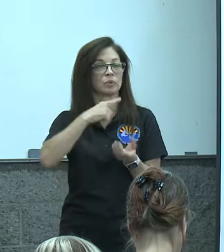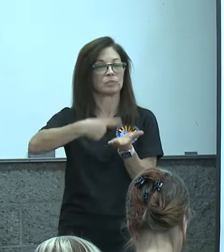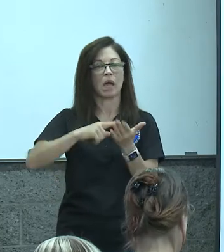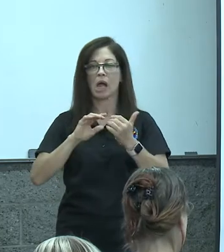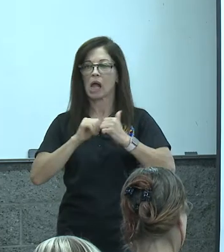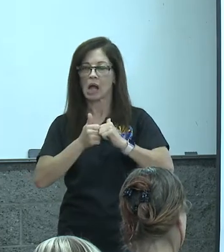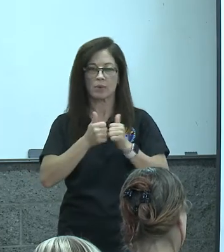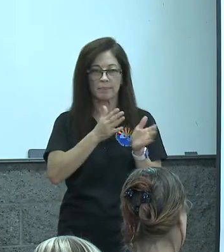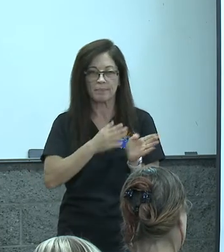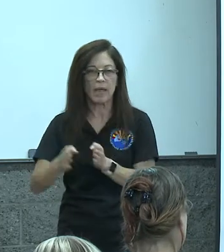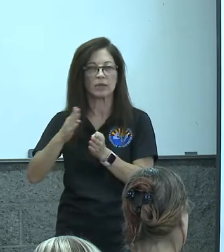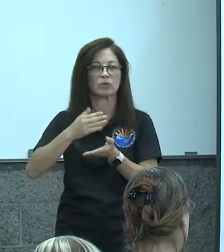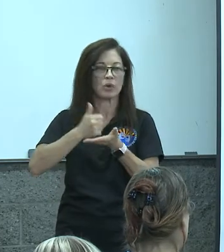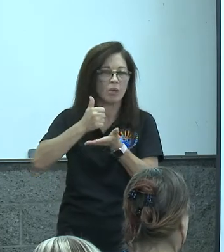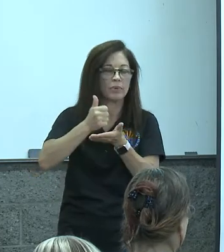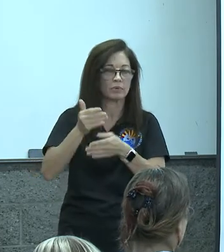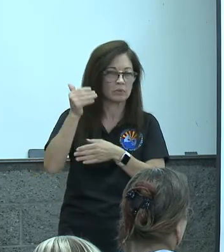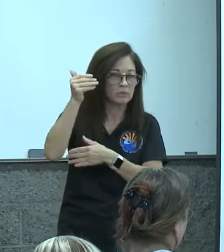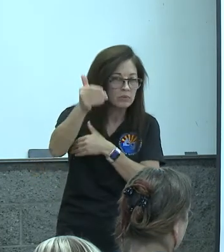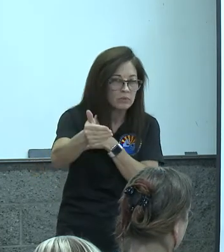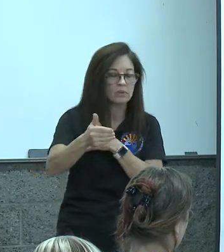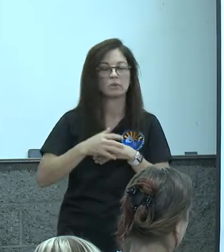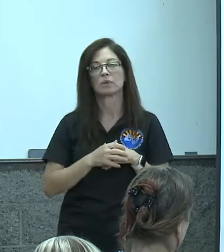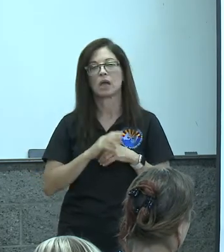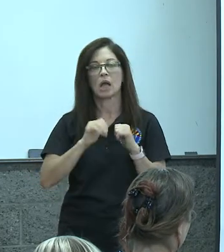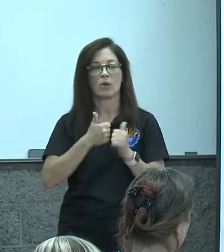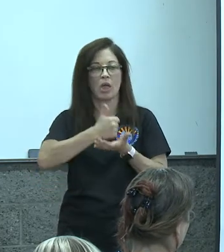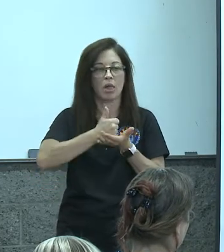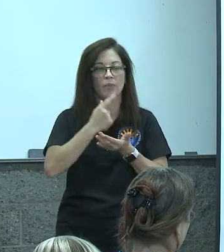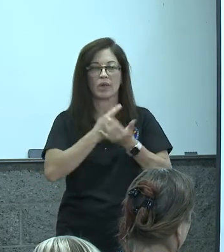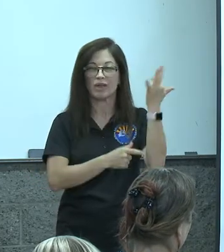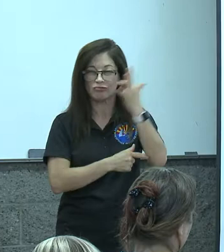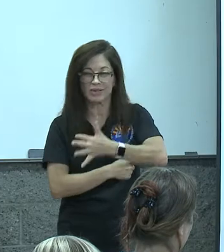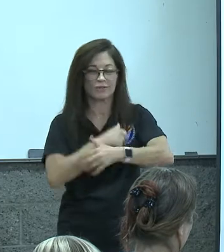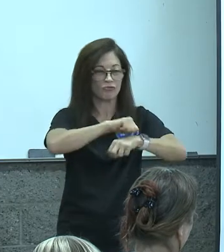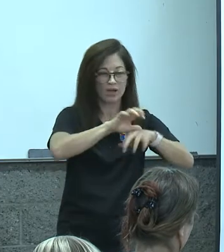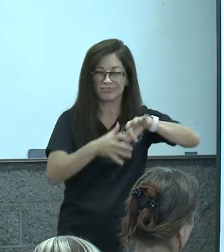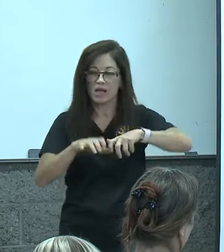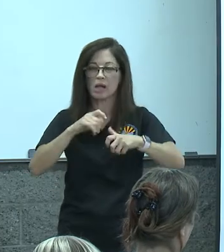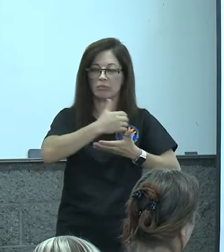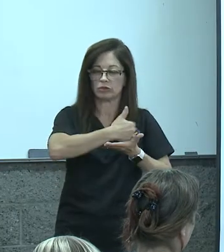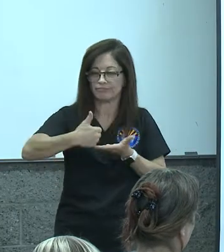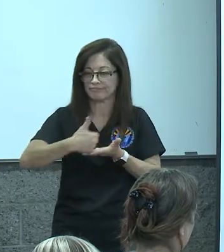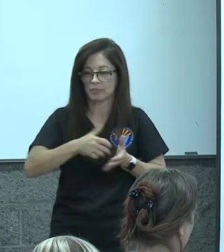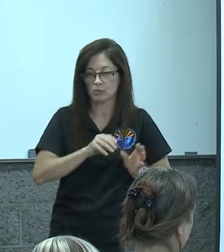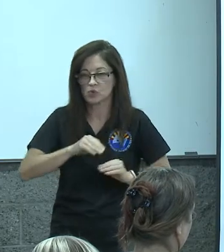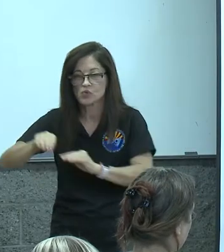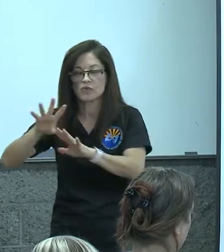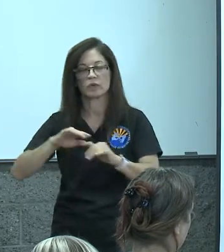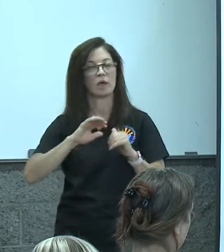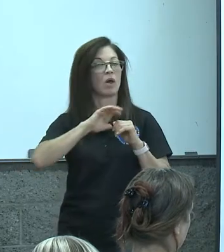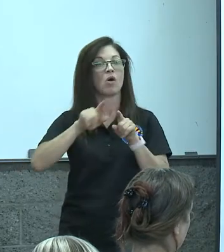how the county can assist you how we can help with debris removal and help you stay informed for future flood events